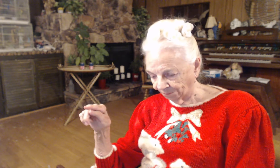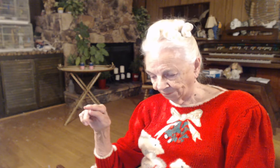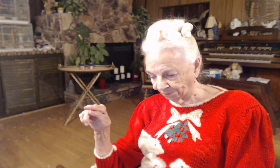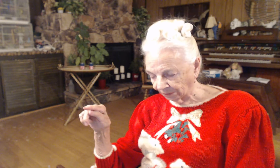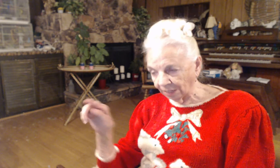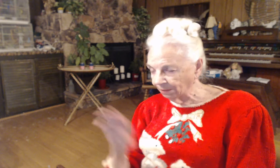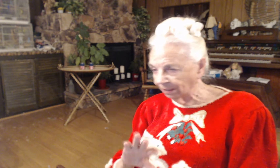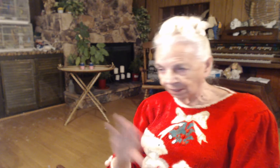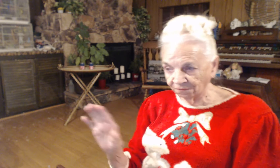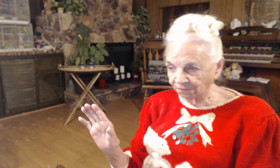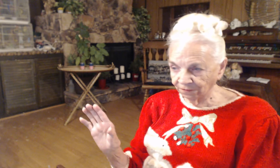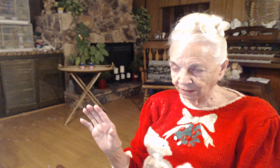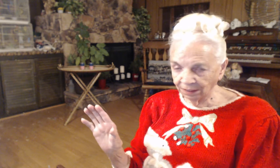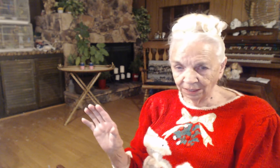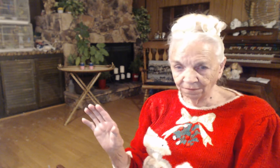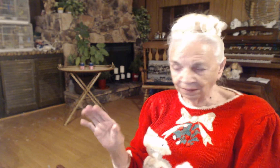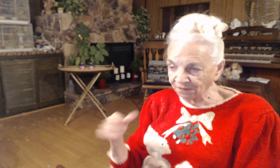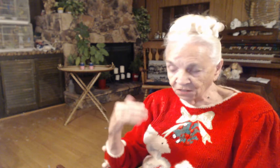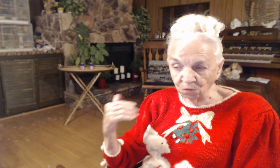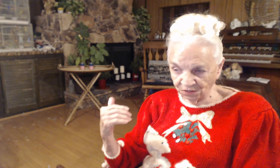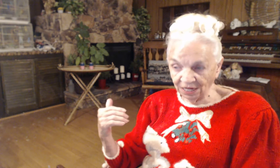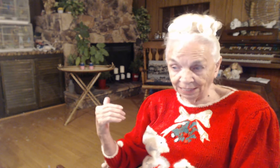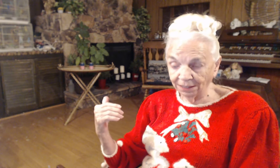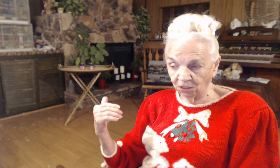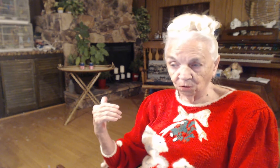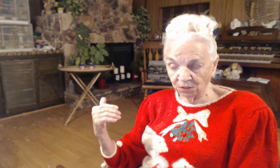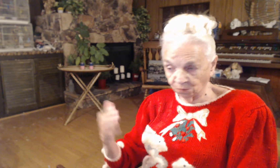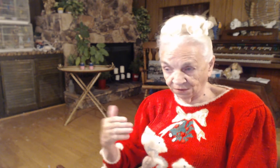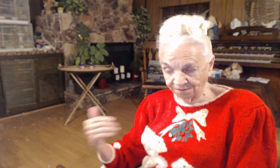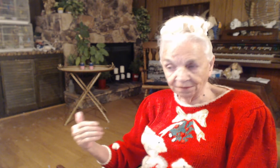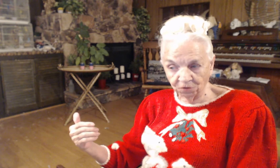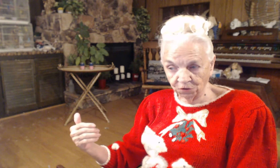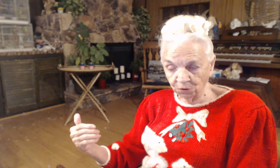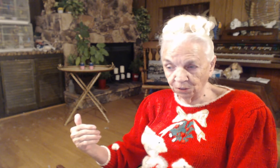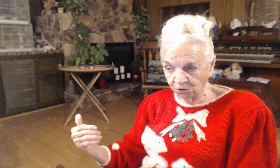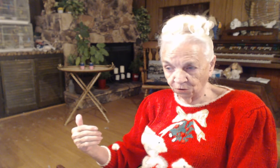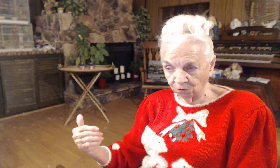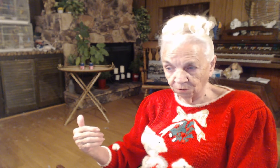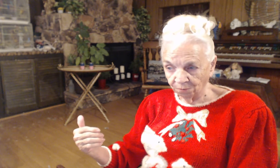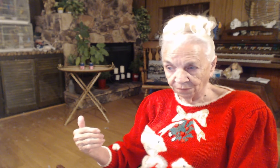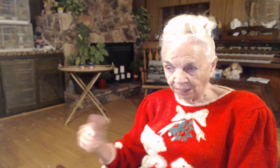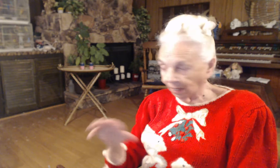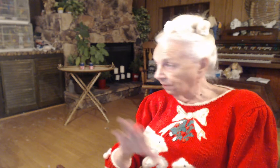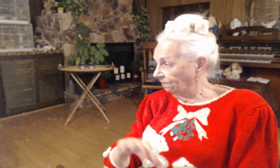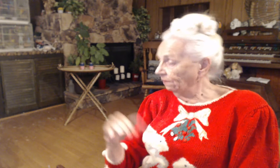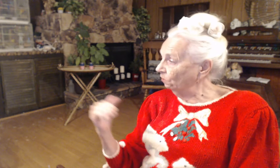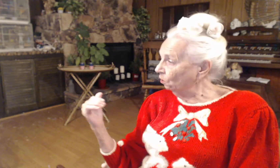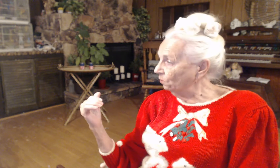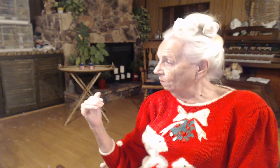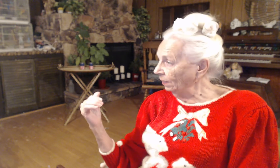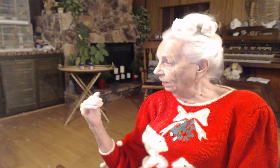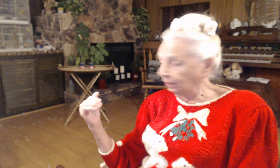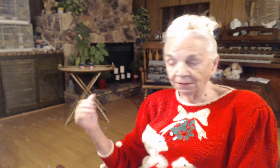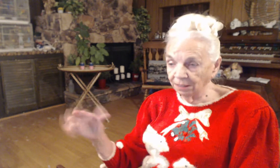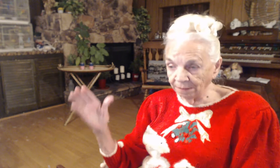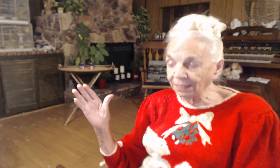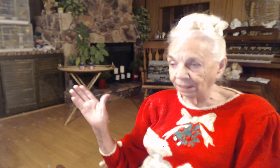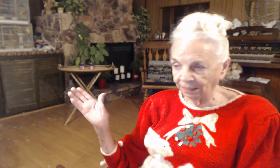I mean, if that's what's ailing you, is what the fever is doing to you, and the fever goes immediately, then immediately you're